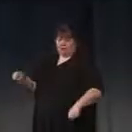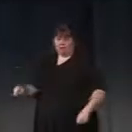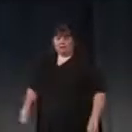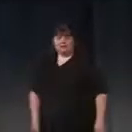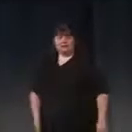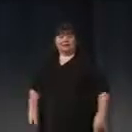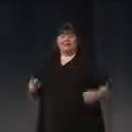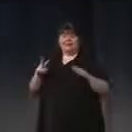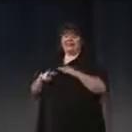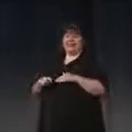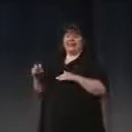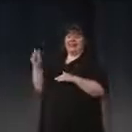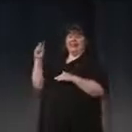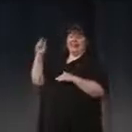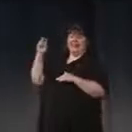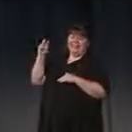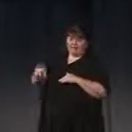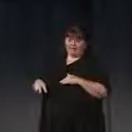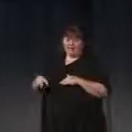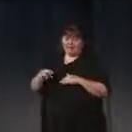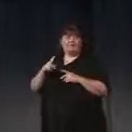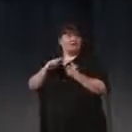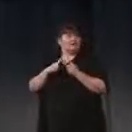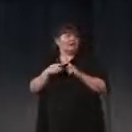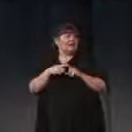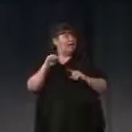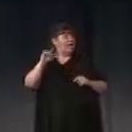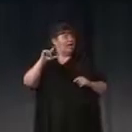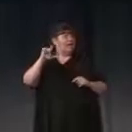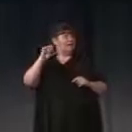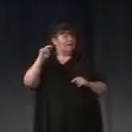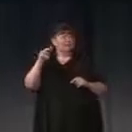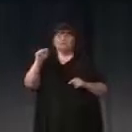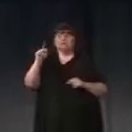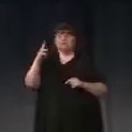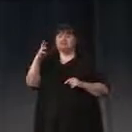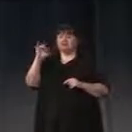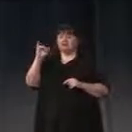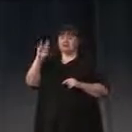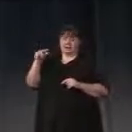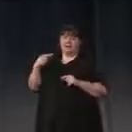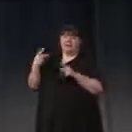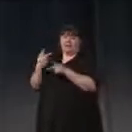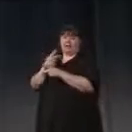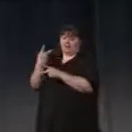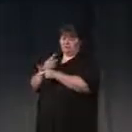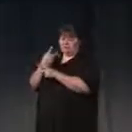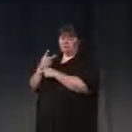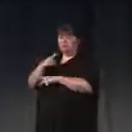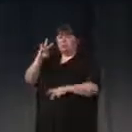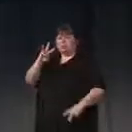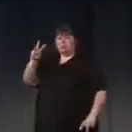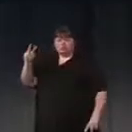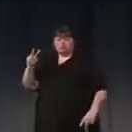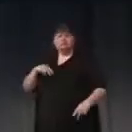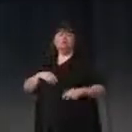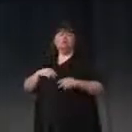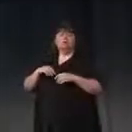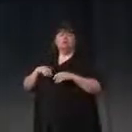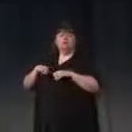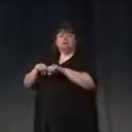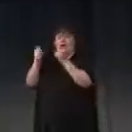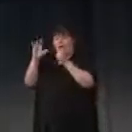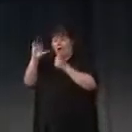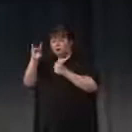Leaping ahead in history to our friend Alan Turing, a mathematician, World War II code breaker, and father of computer